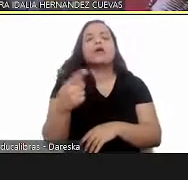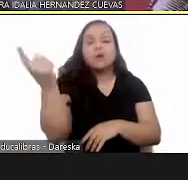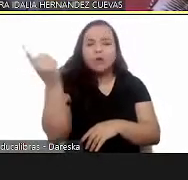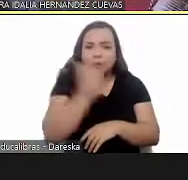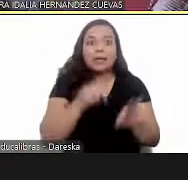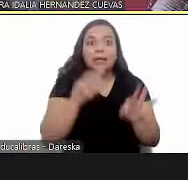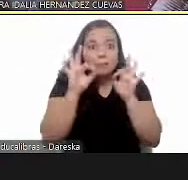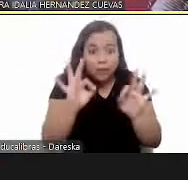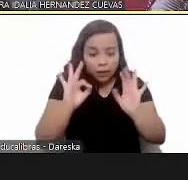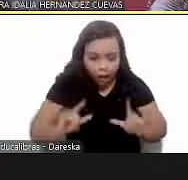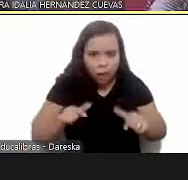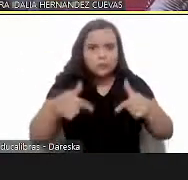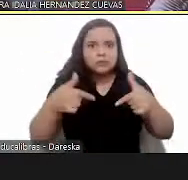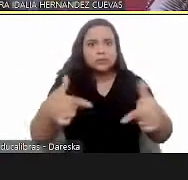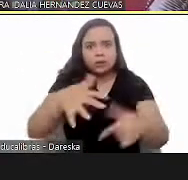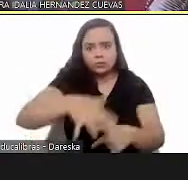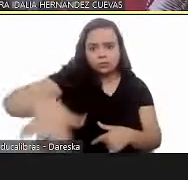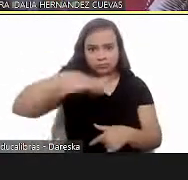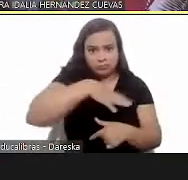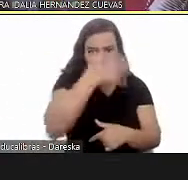the treatment is applied